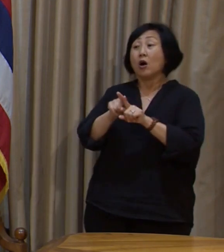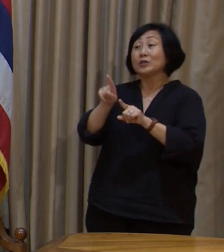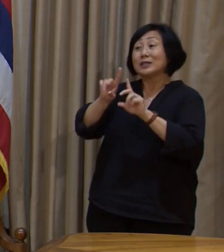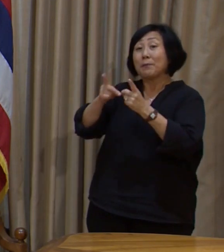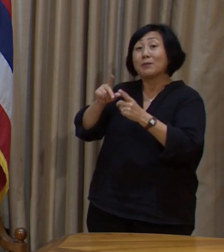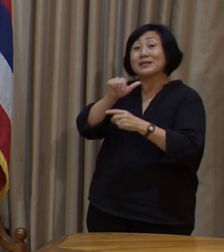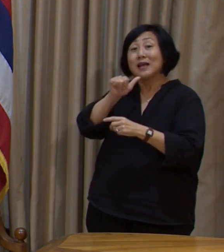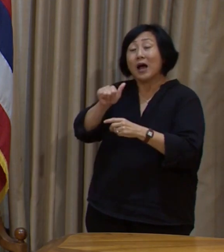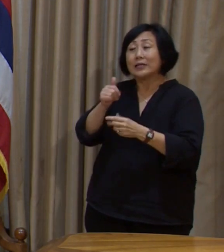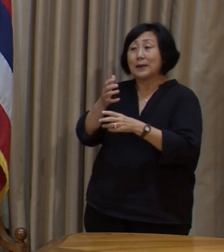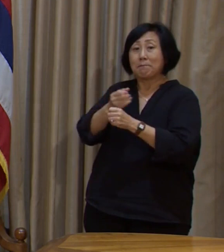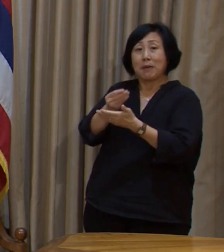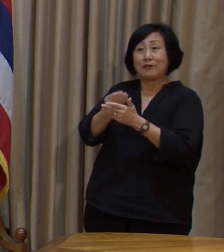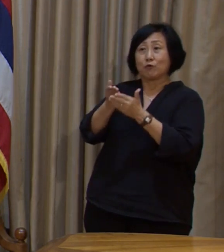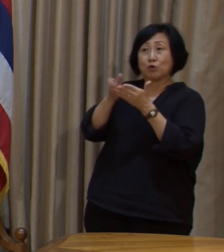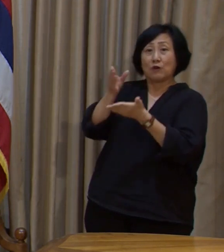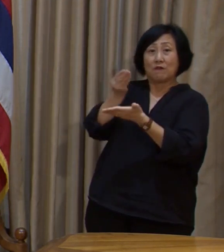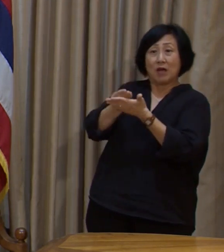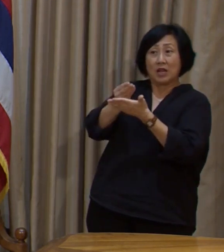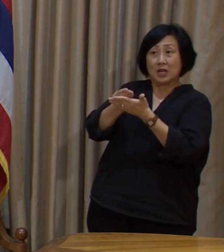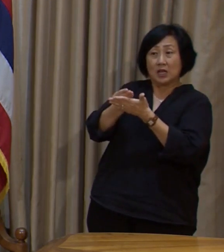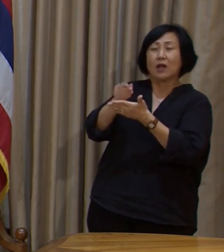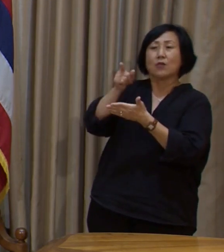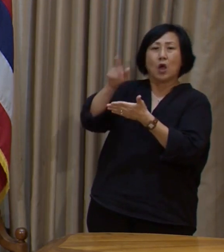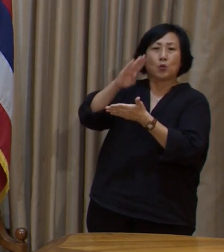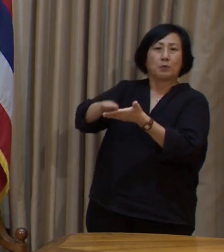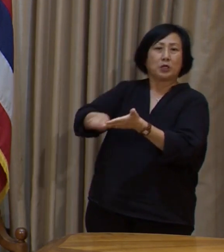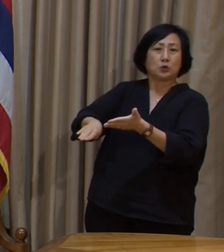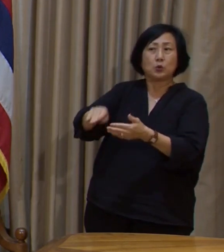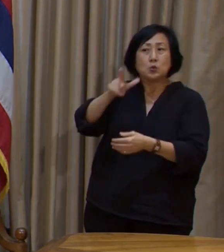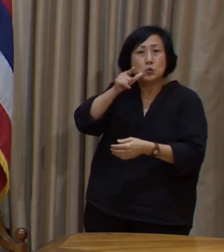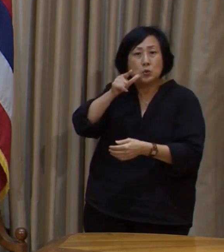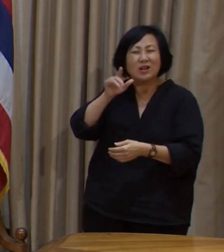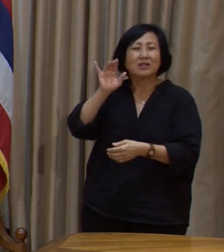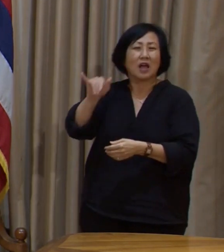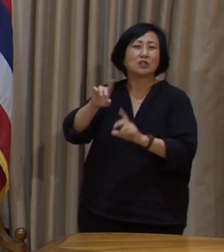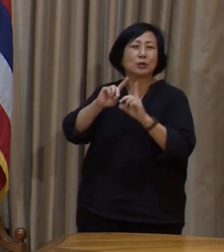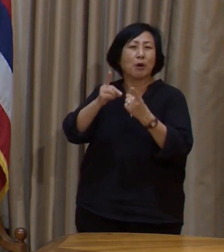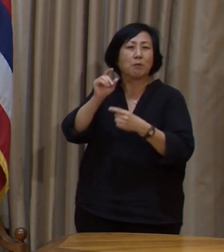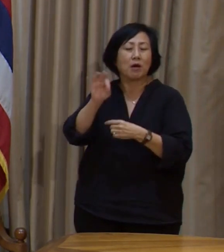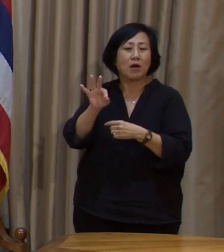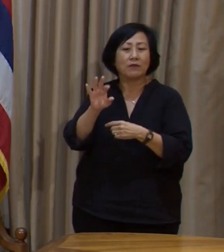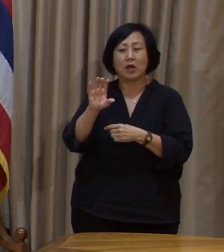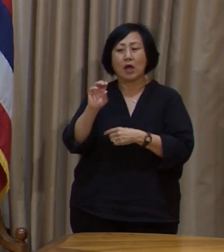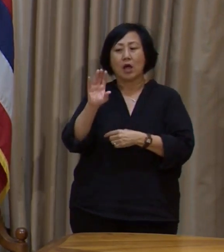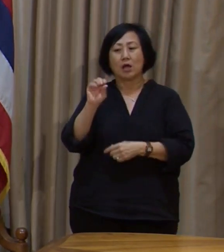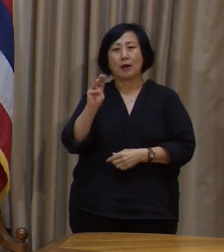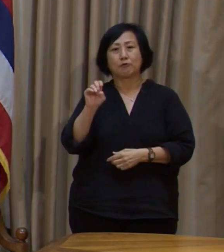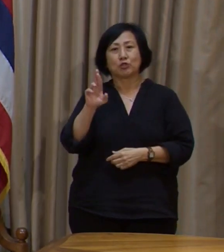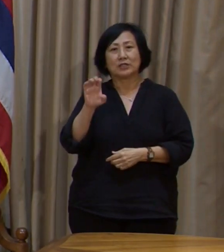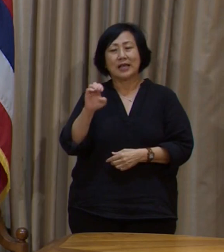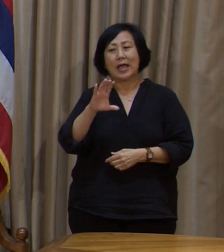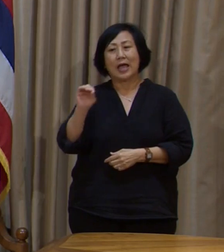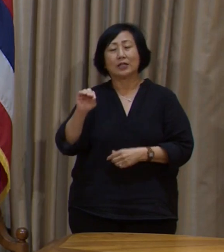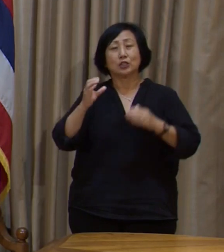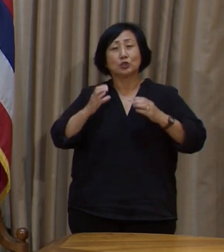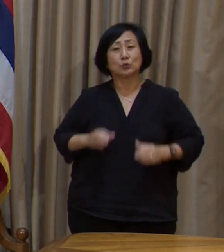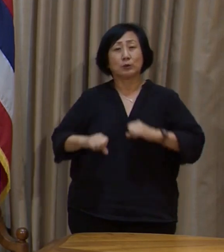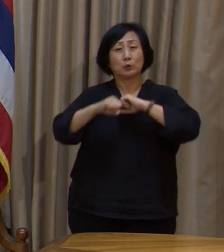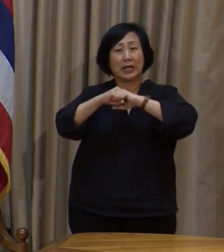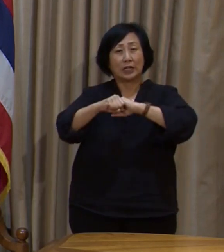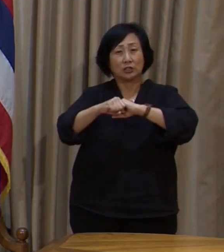will be excluded from the furloughs. And that includes the Department of Commerce and Consumer Protection.